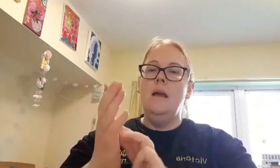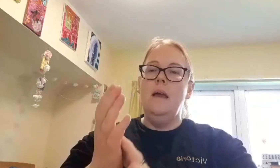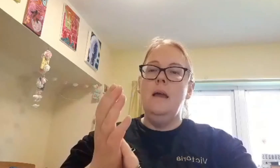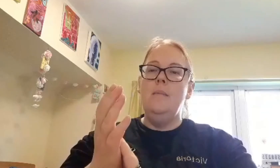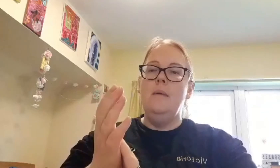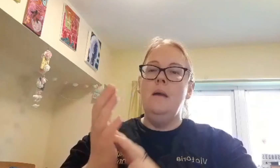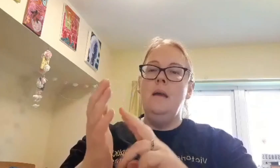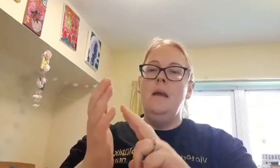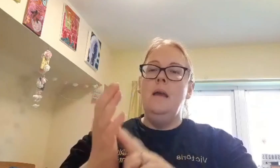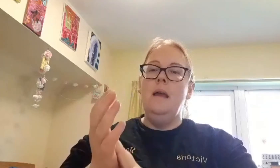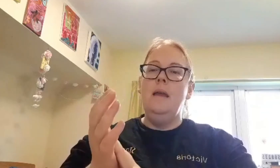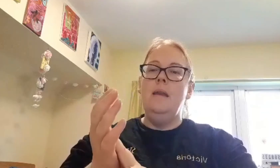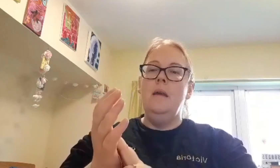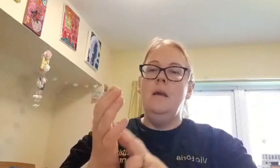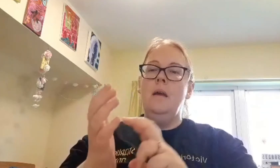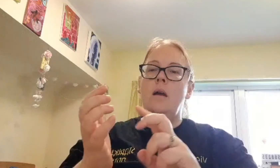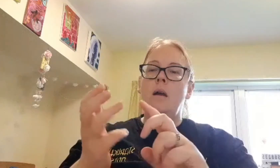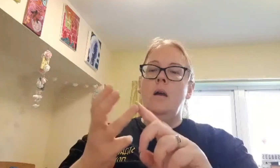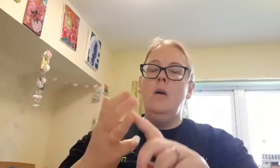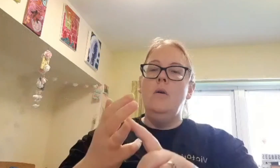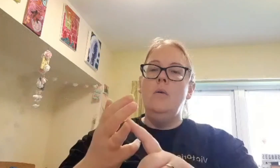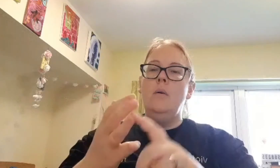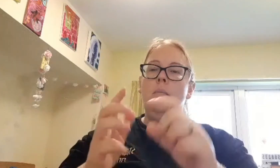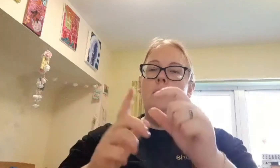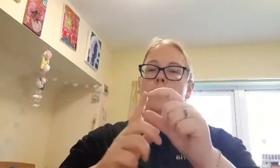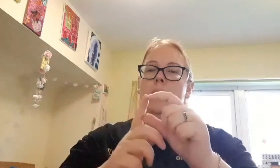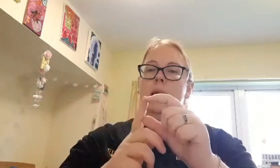M, N, O, P